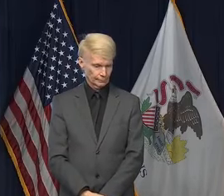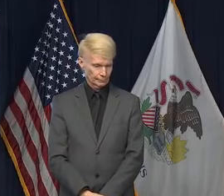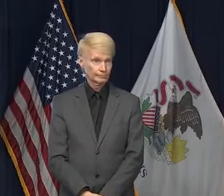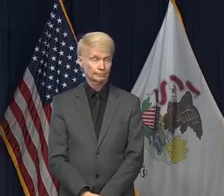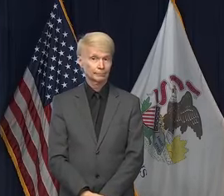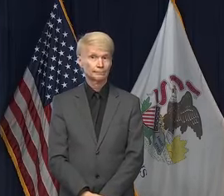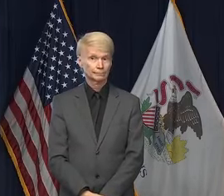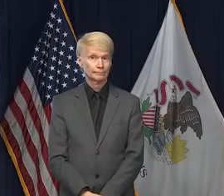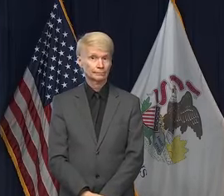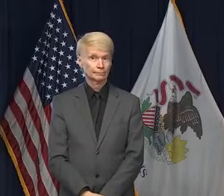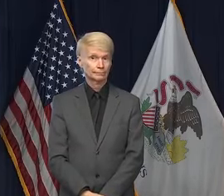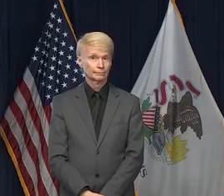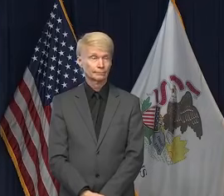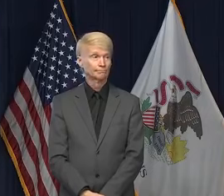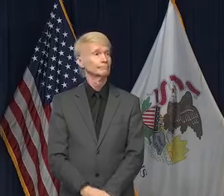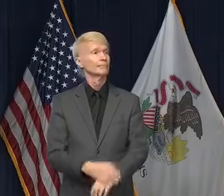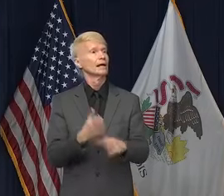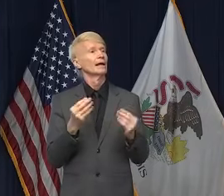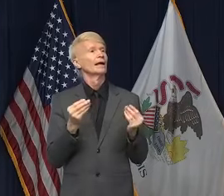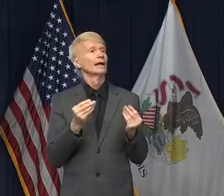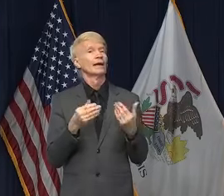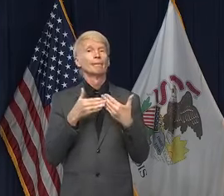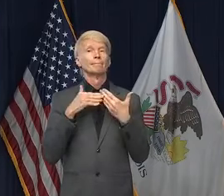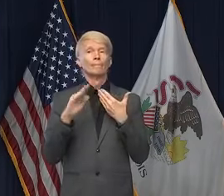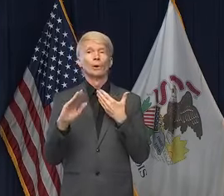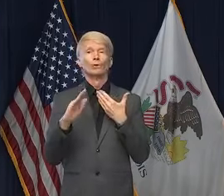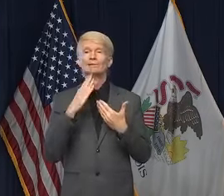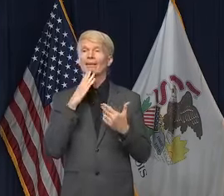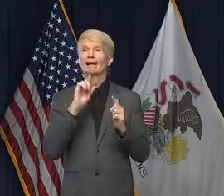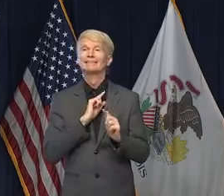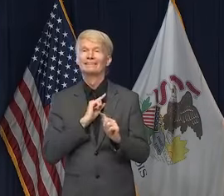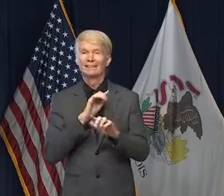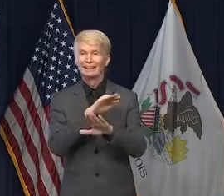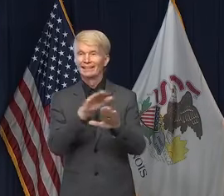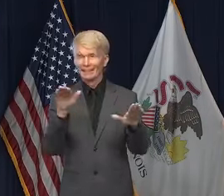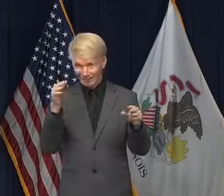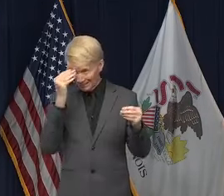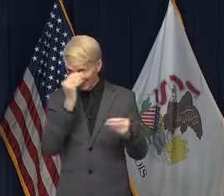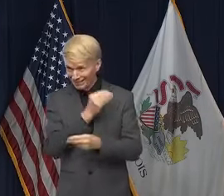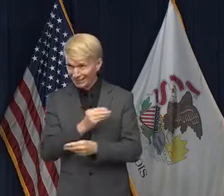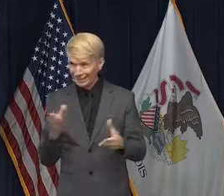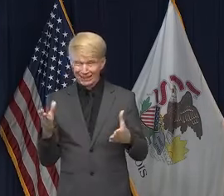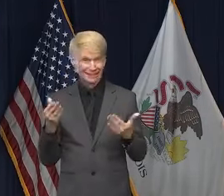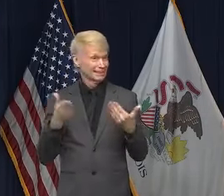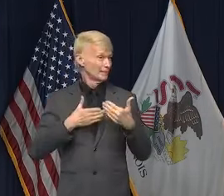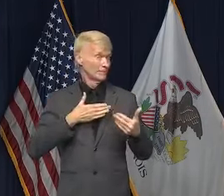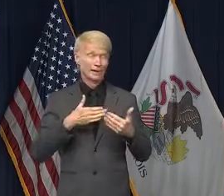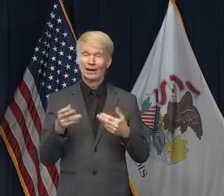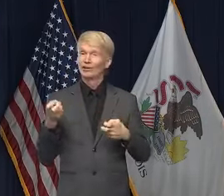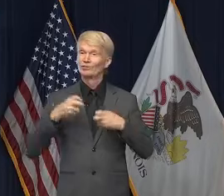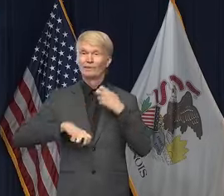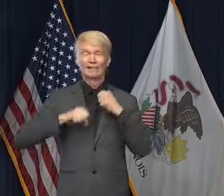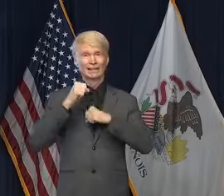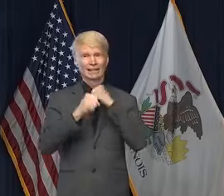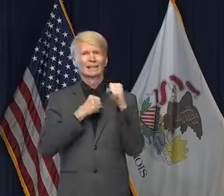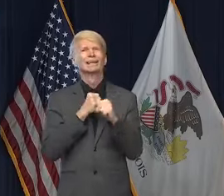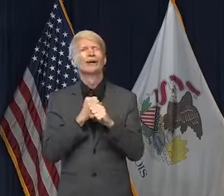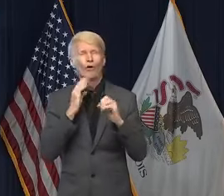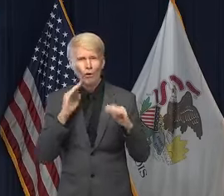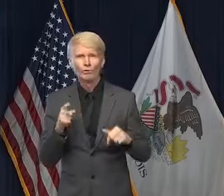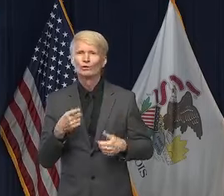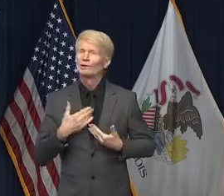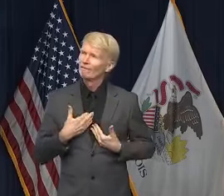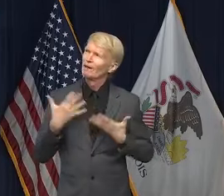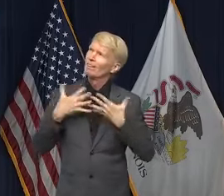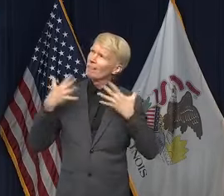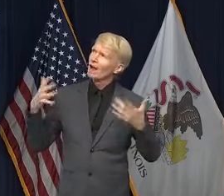Again, I extend the post-Thanksgiving greetings. Hope everyone, even in this difficult year, was able to see that there's still so much